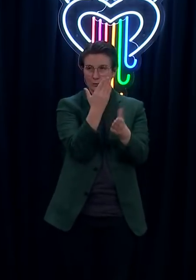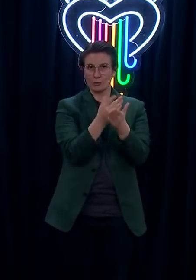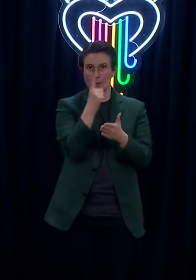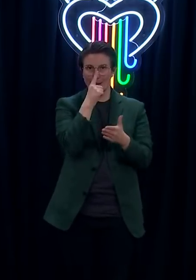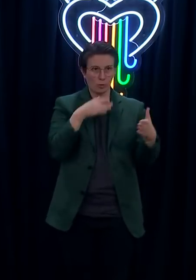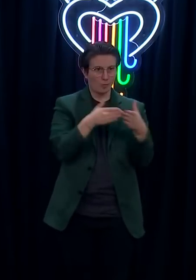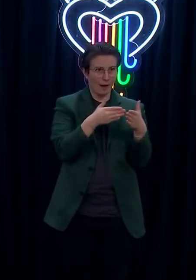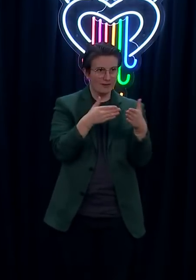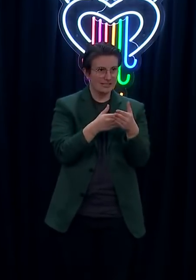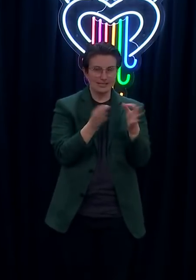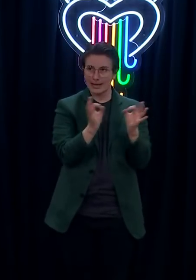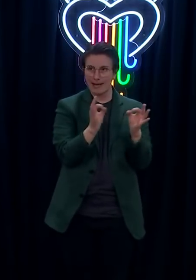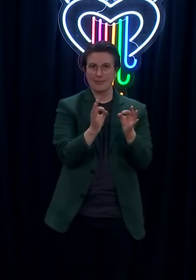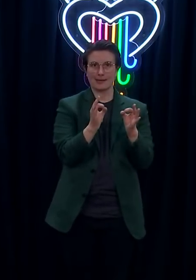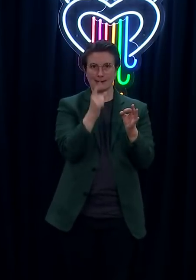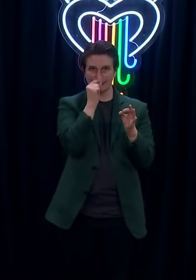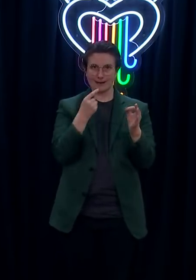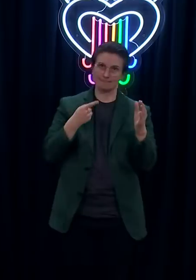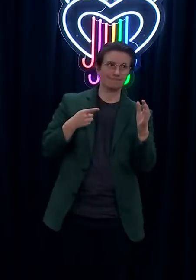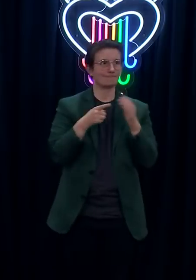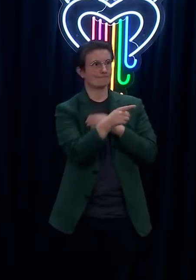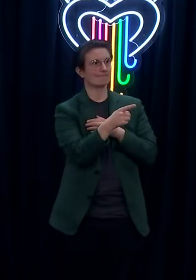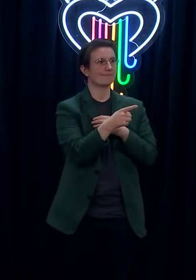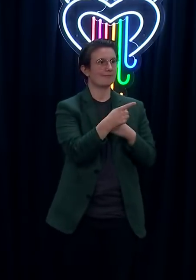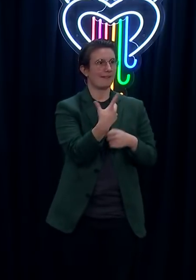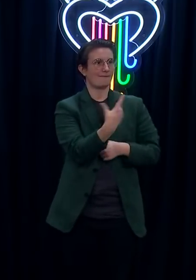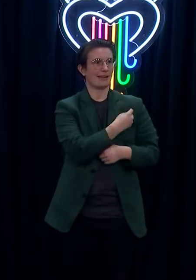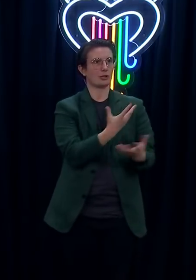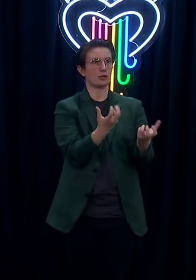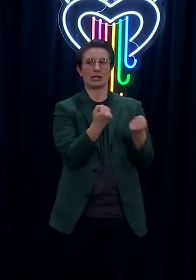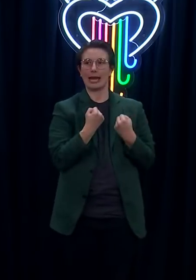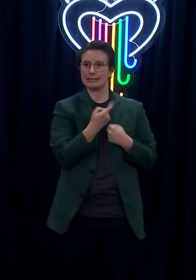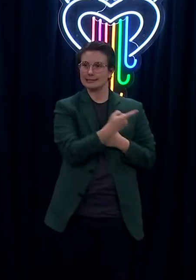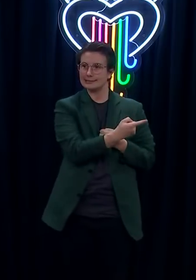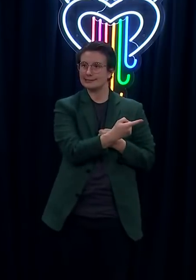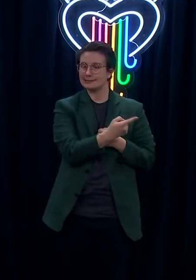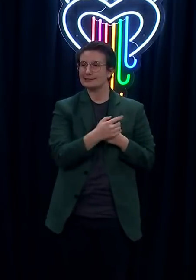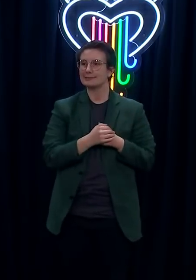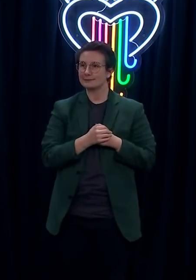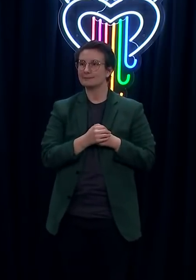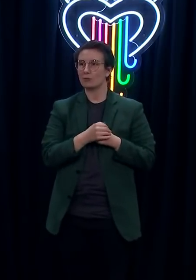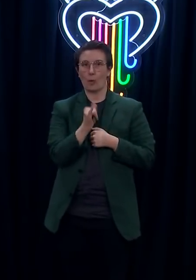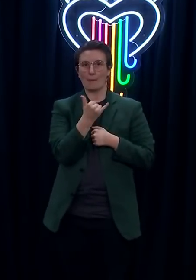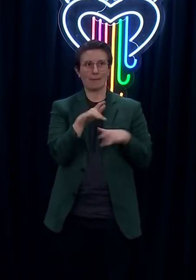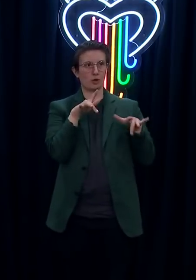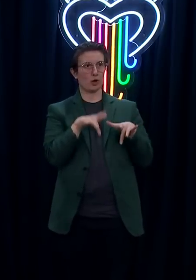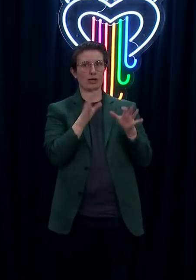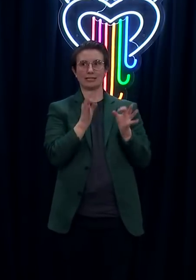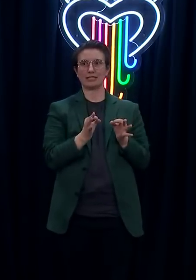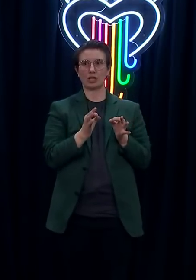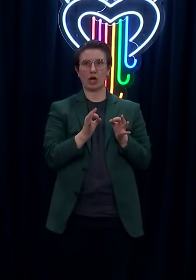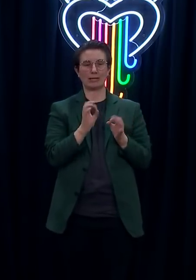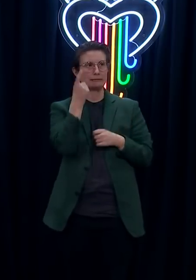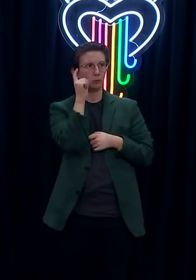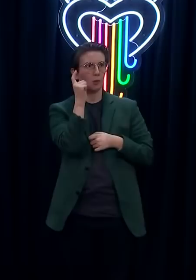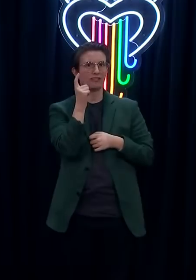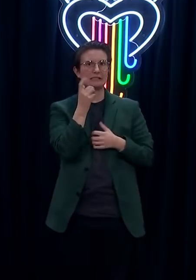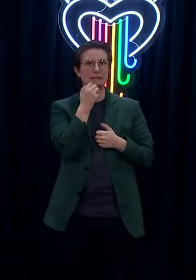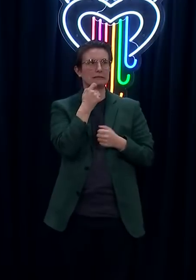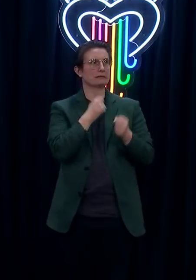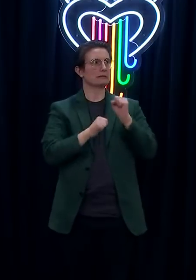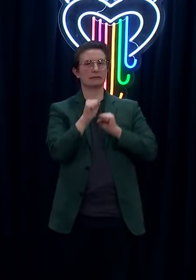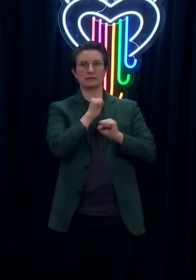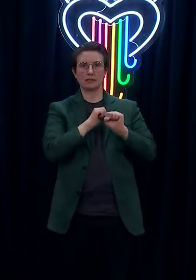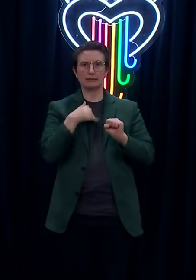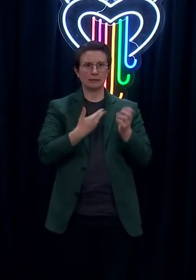issues with access who may not have for whatever reasons reached the decision to be vaccinated. That is the area we have to work